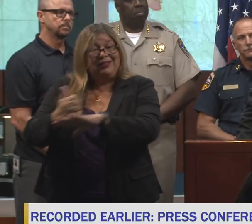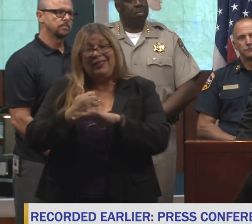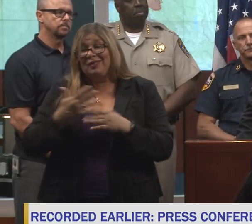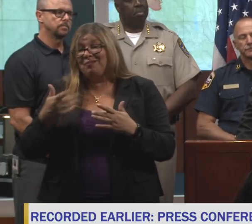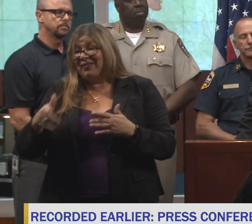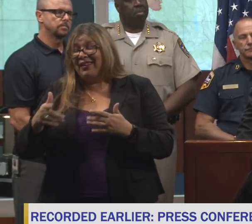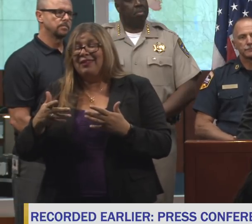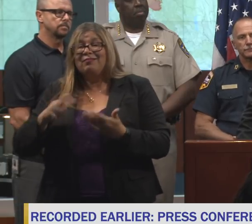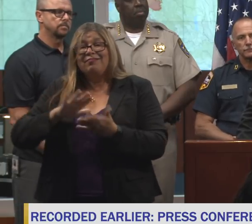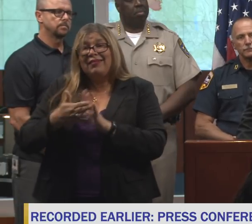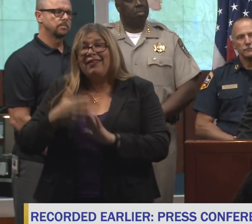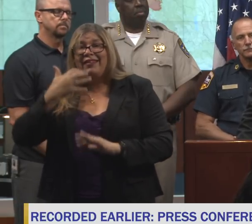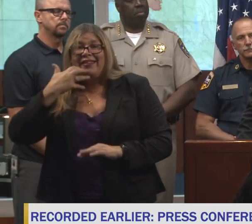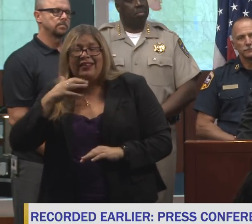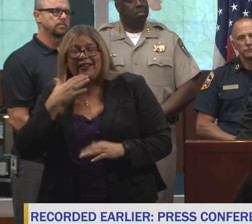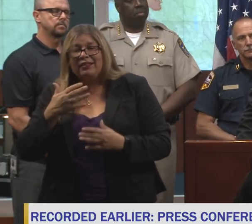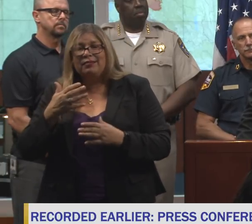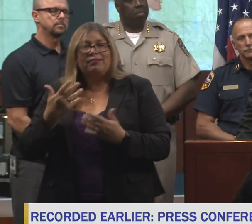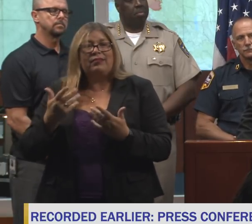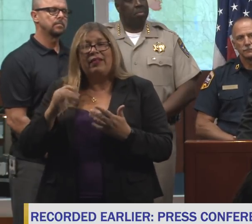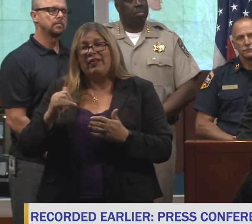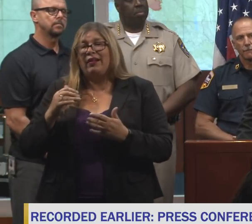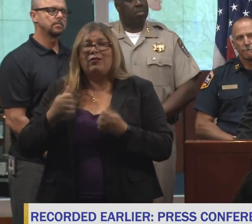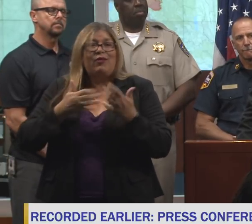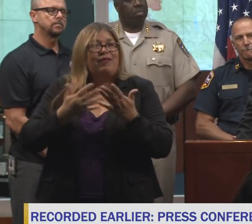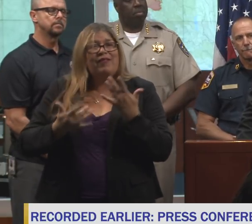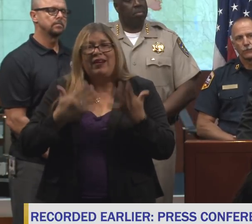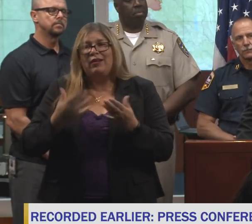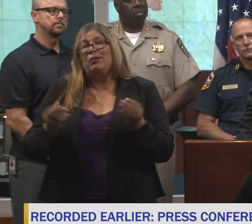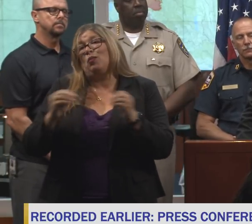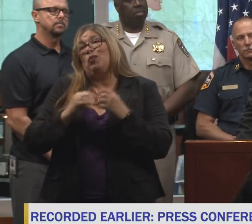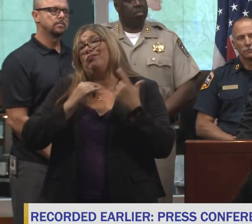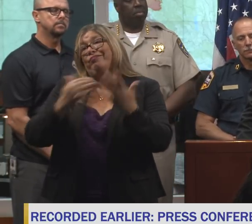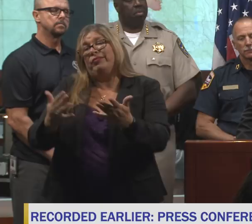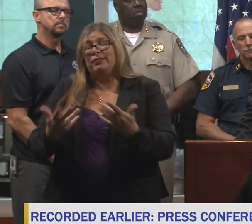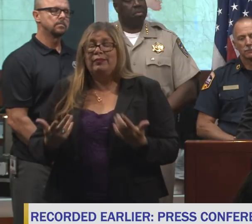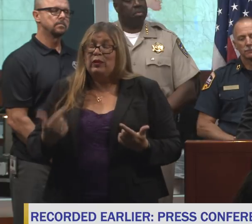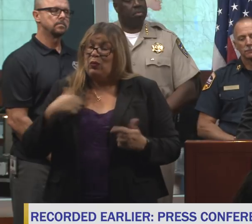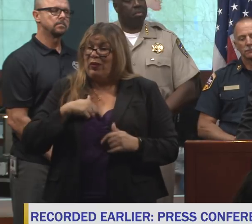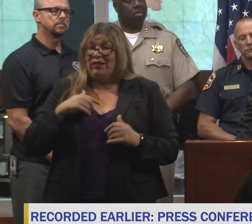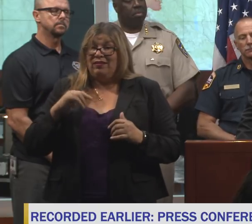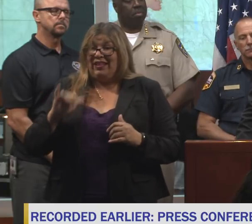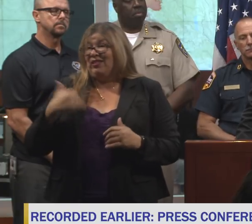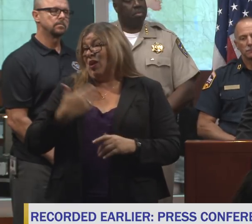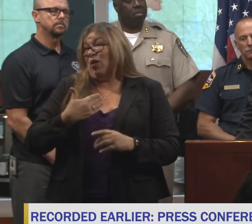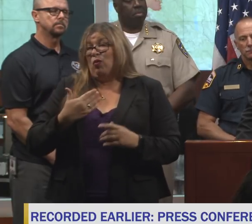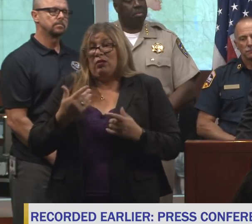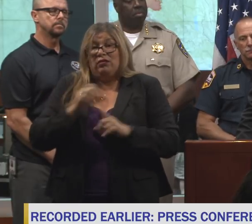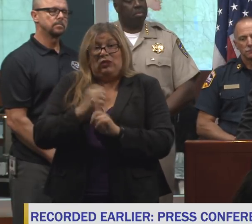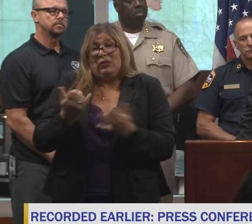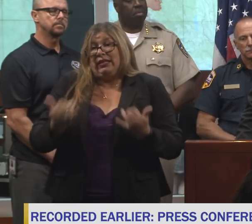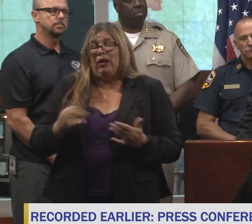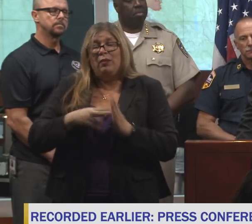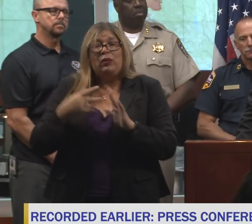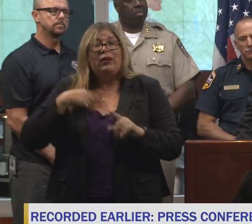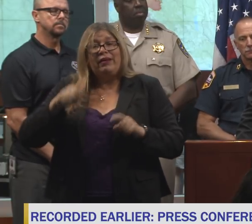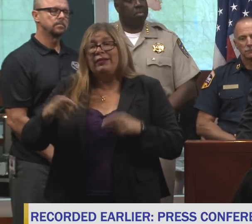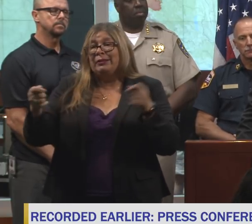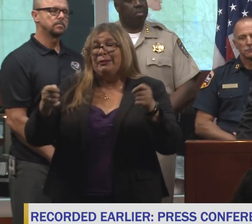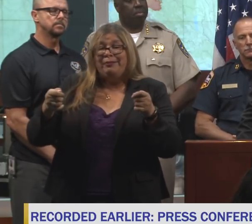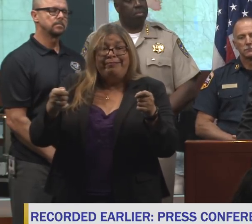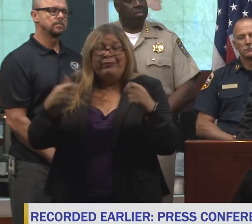and the fires keep burning. So that's where we are, and we will have to mitigate. And the forest task force is